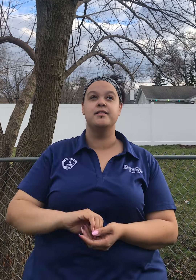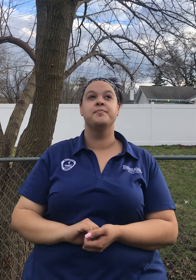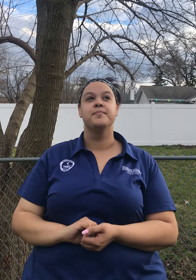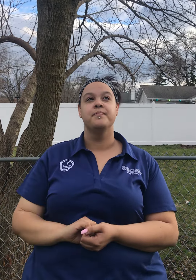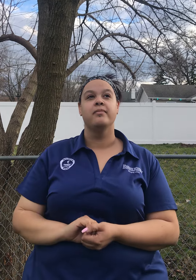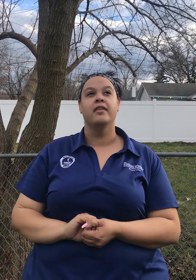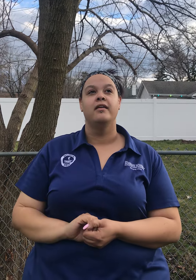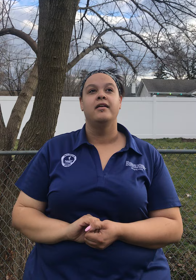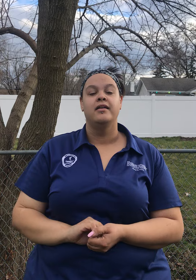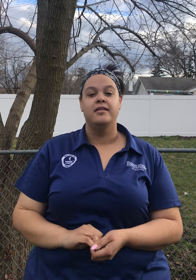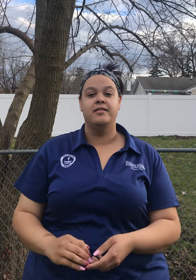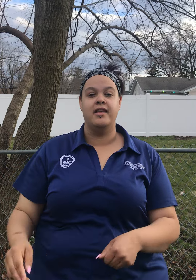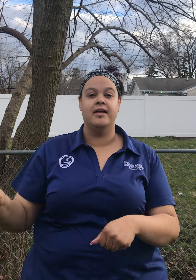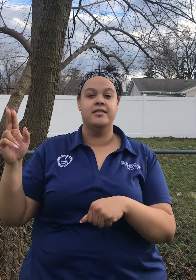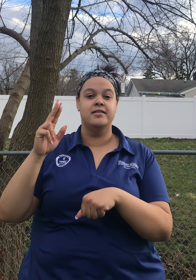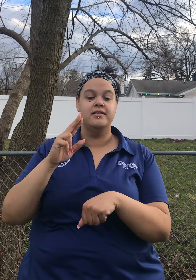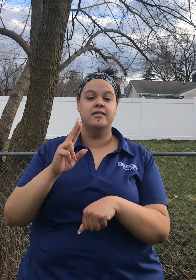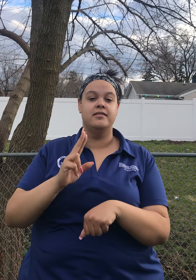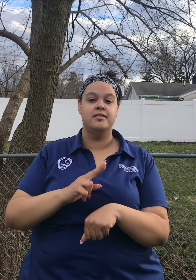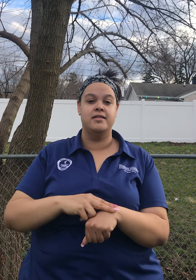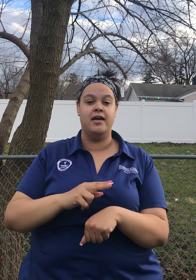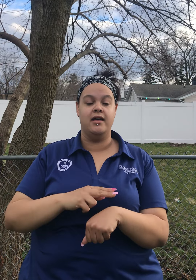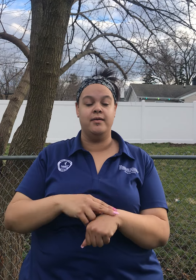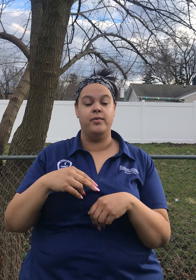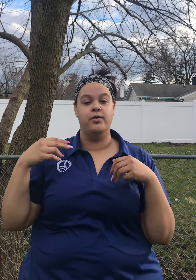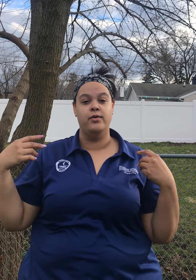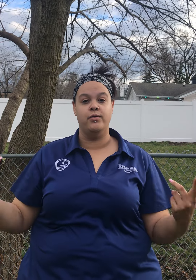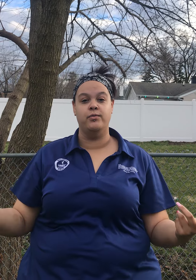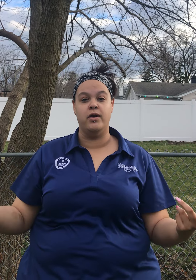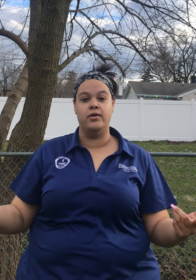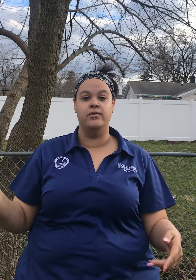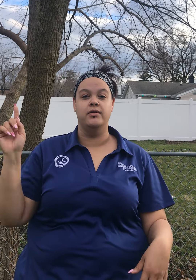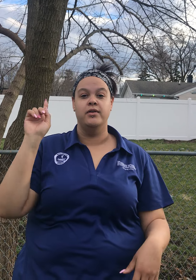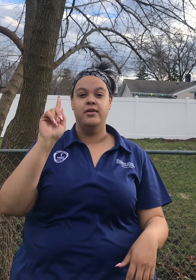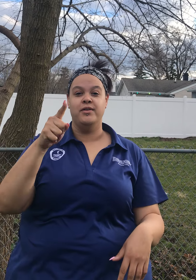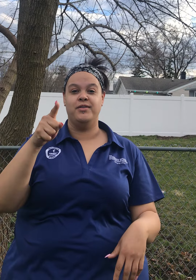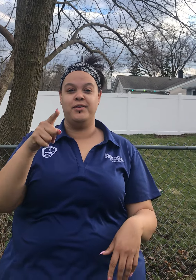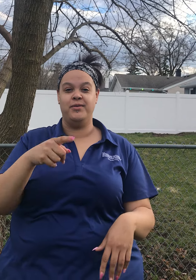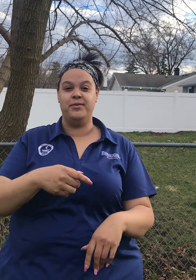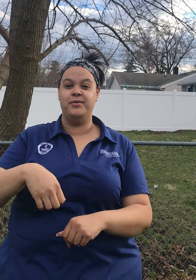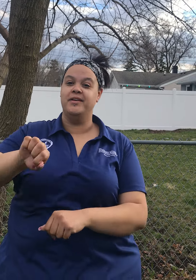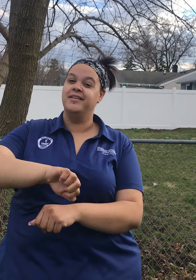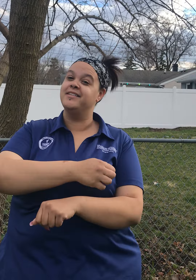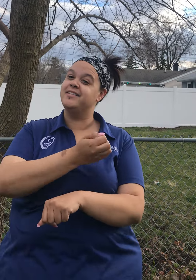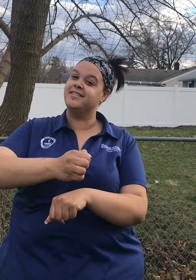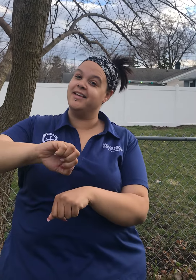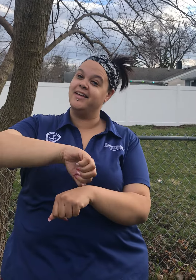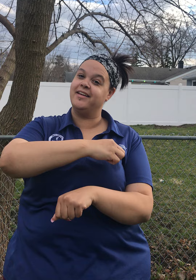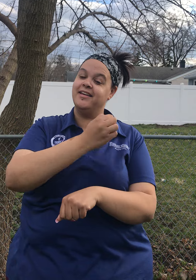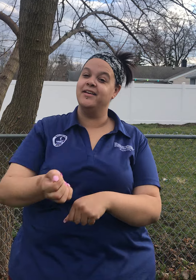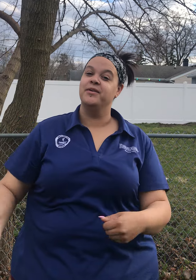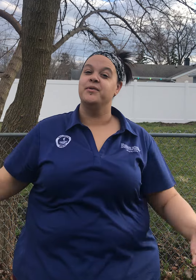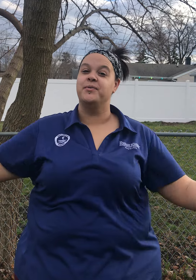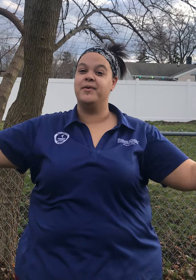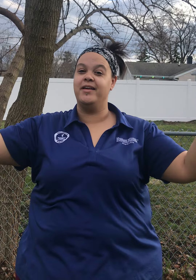next time won't you sing with